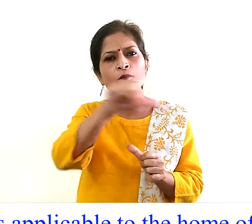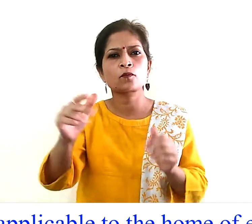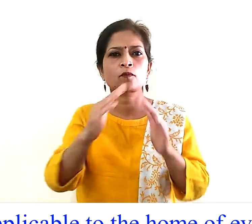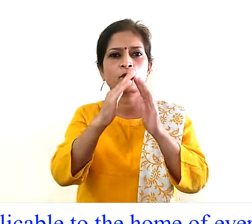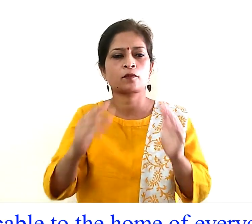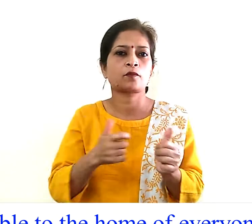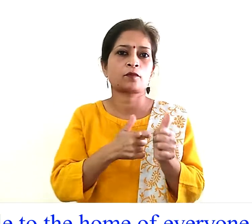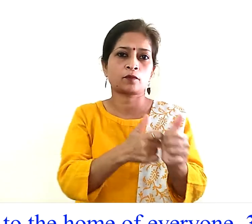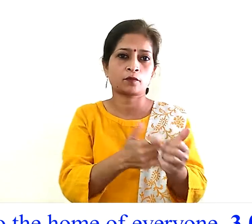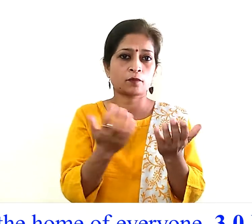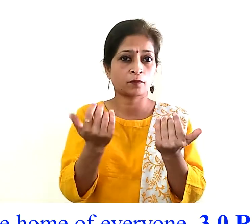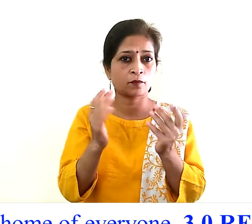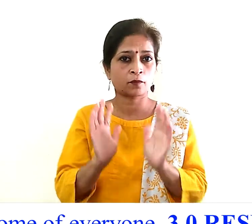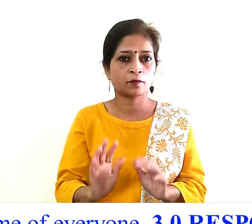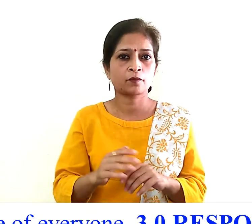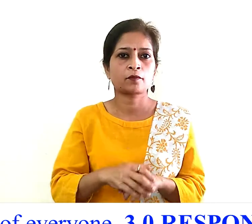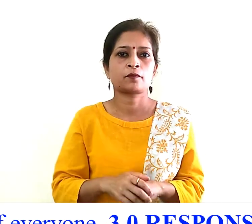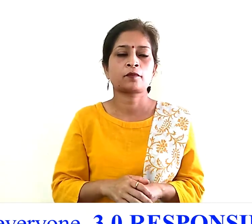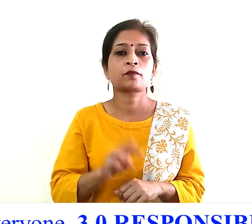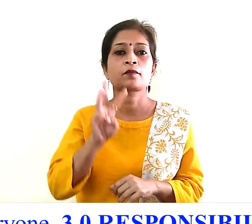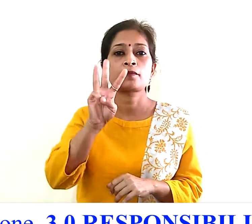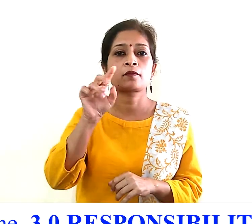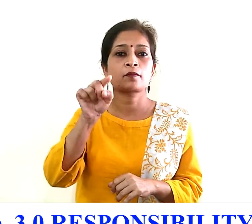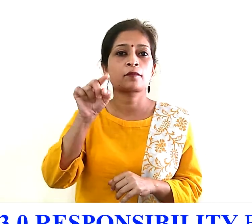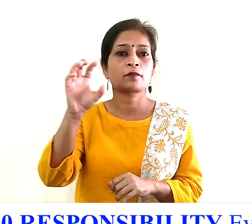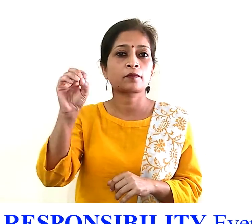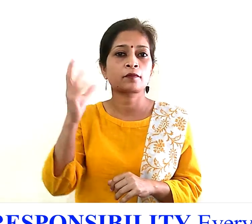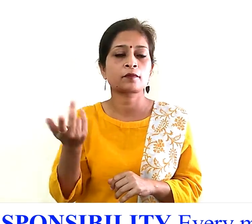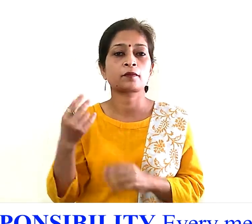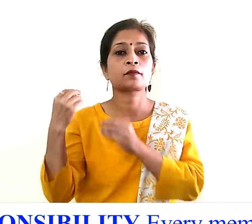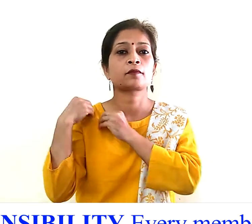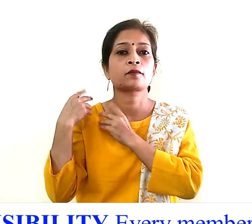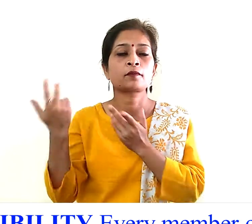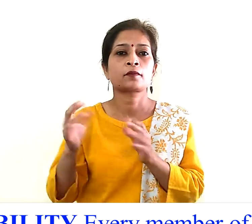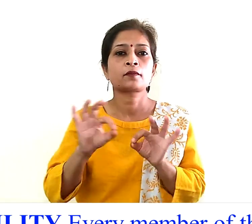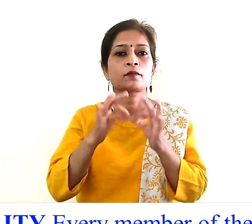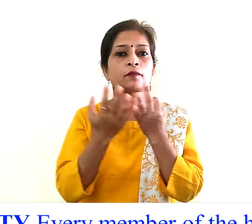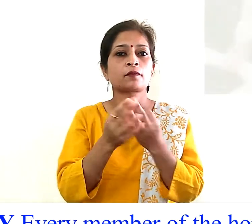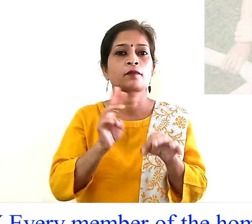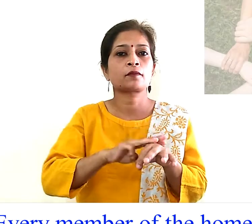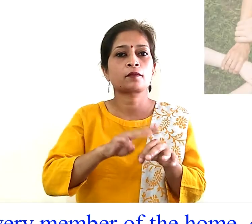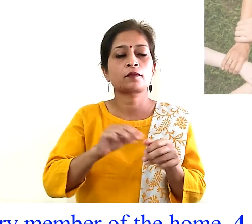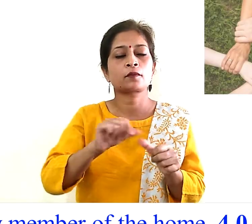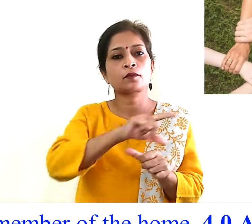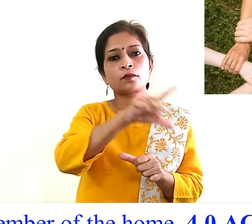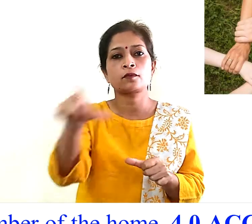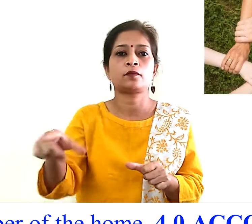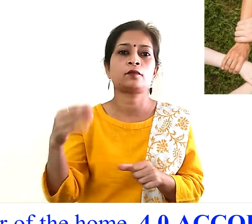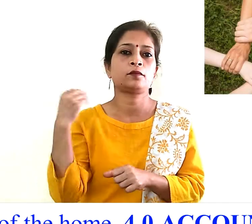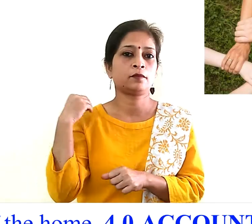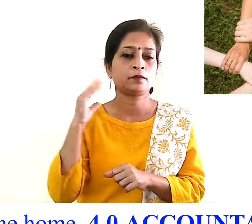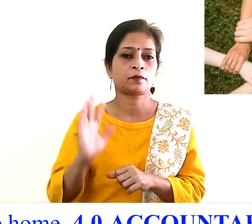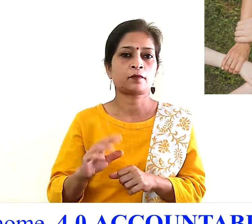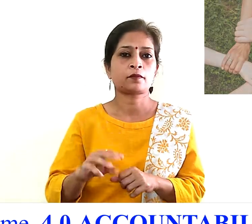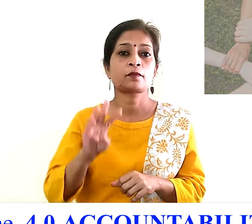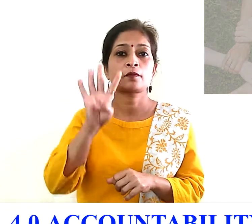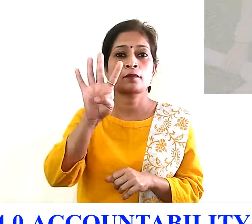home of everyone three point zero responsibility every member of the home four point zero